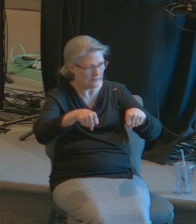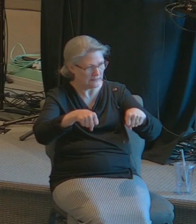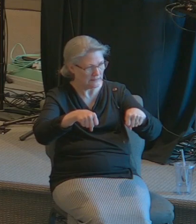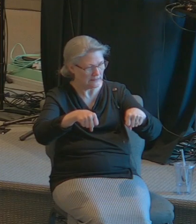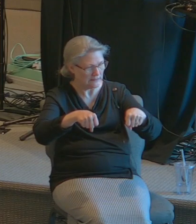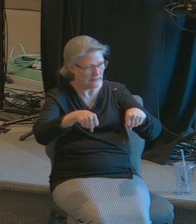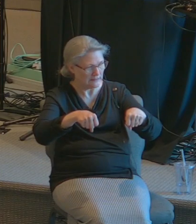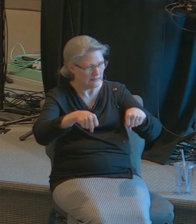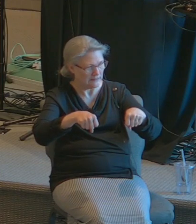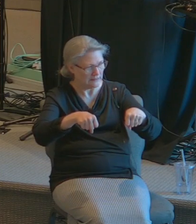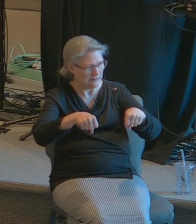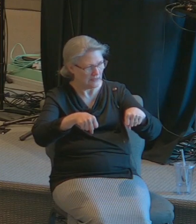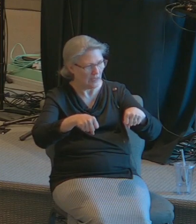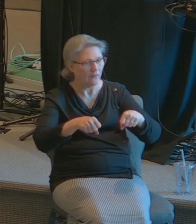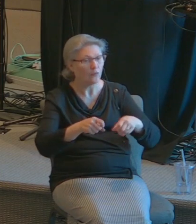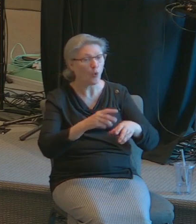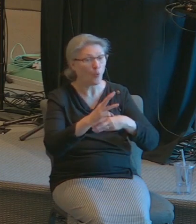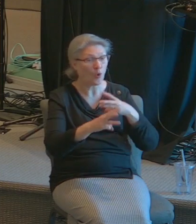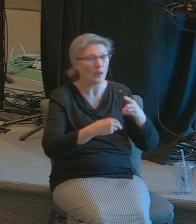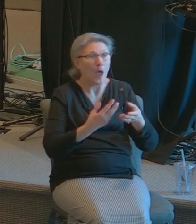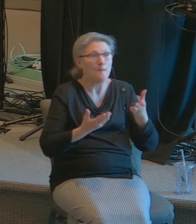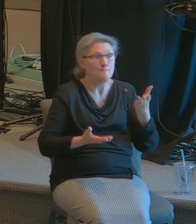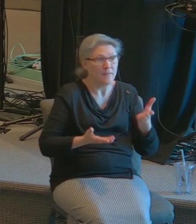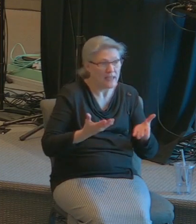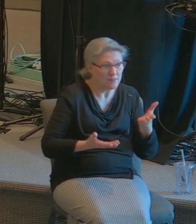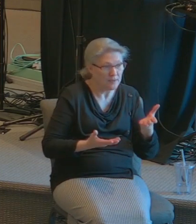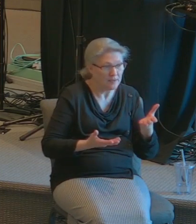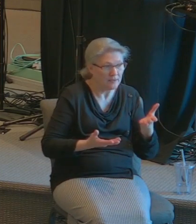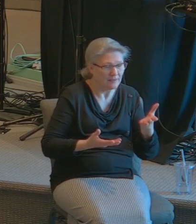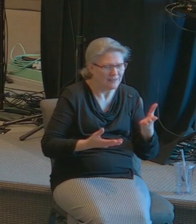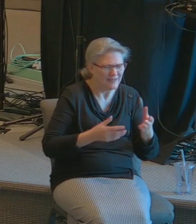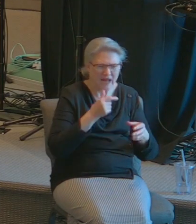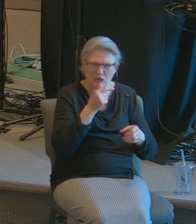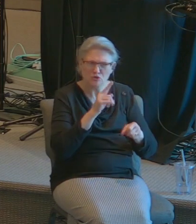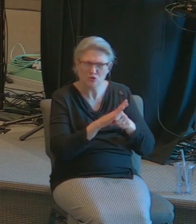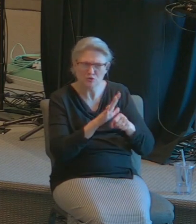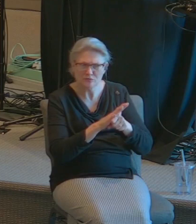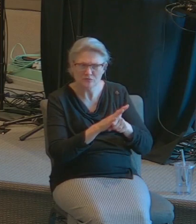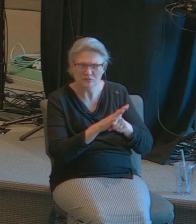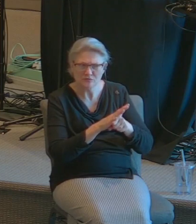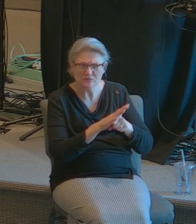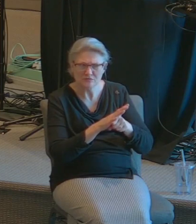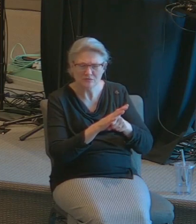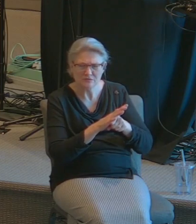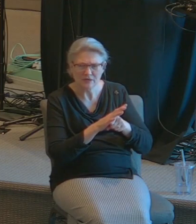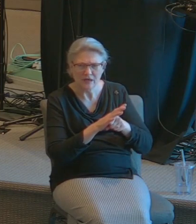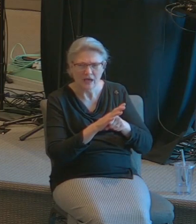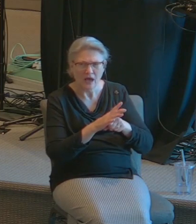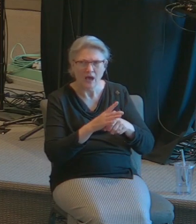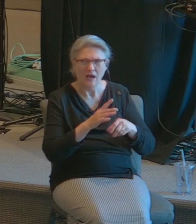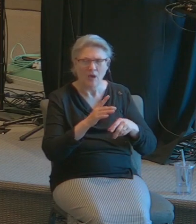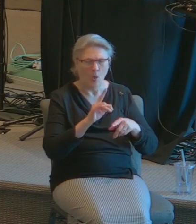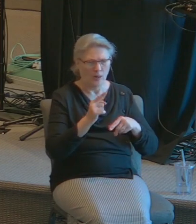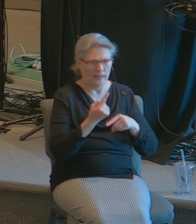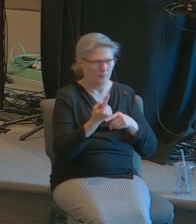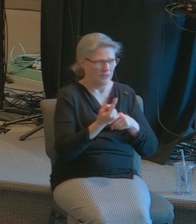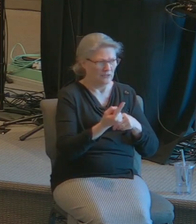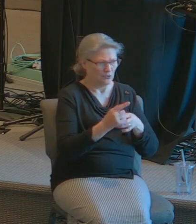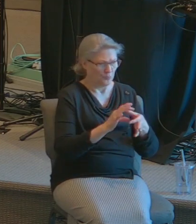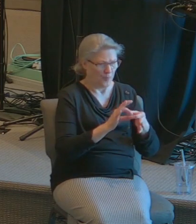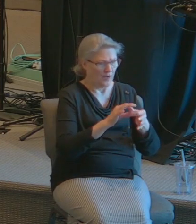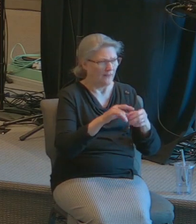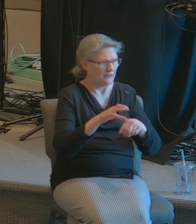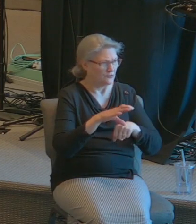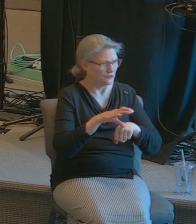So I'm telling you today that it is not an assurance merely because you're a